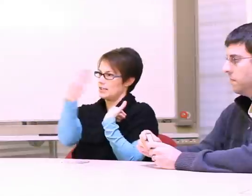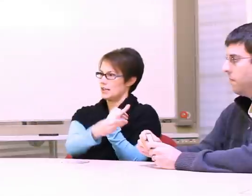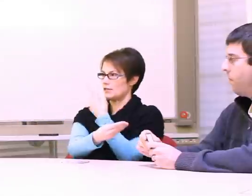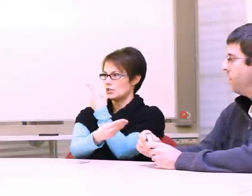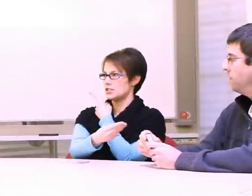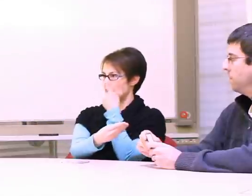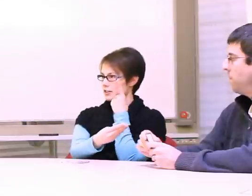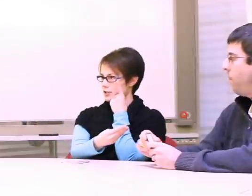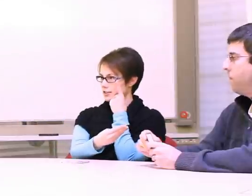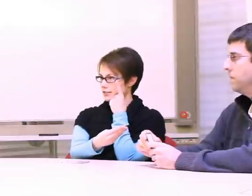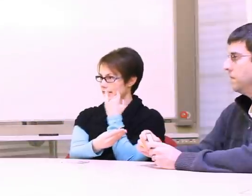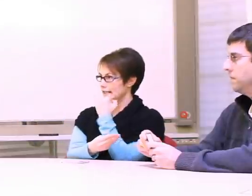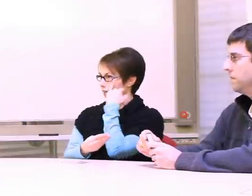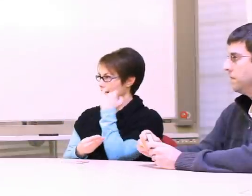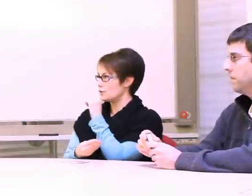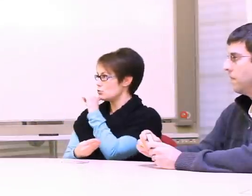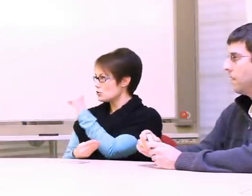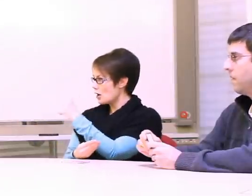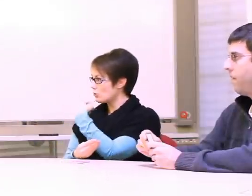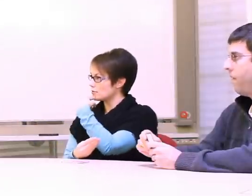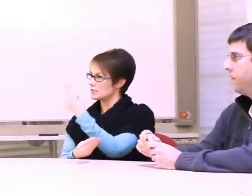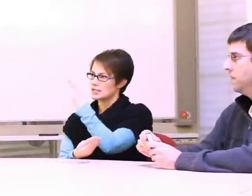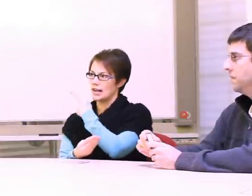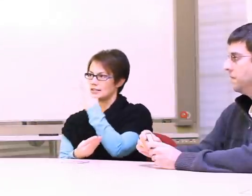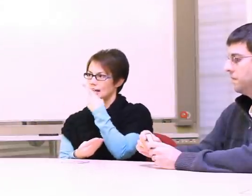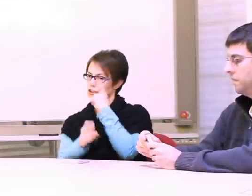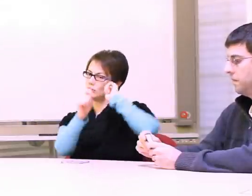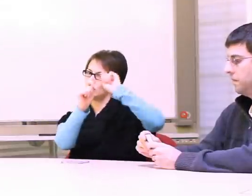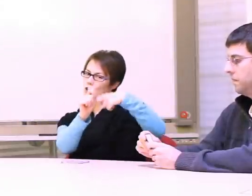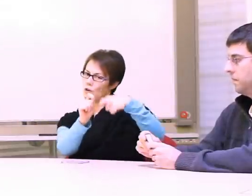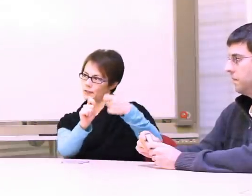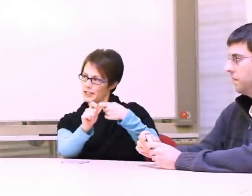give it to Daniel. If you don't, tell Daniel, Go Fish.